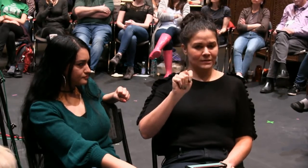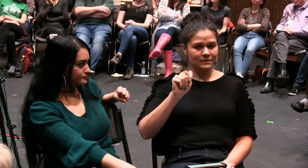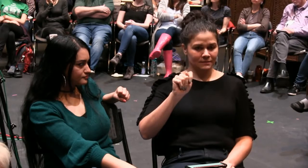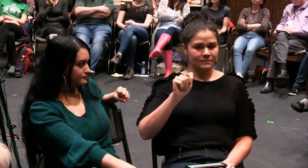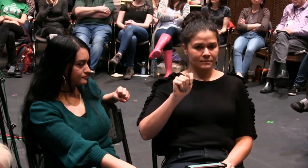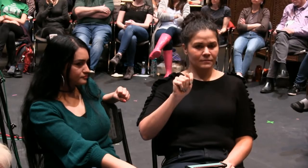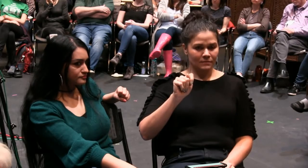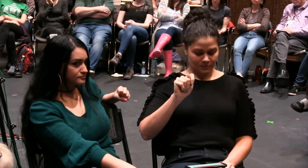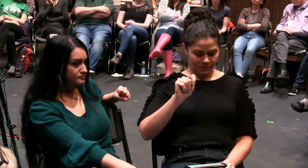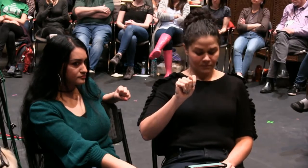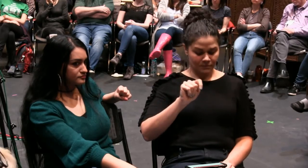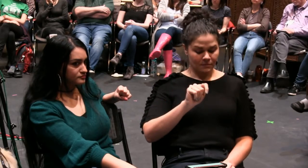And in a way that is transparent.